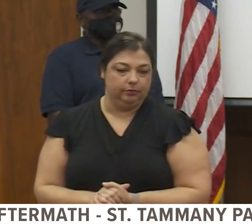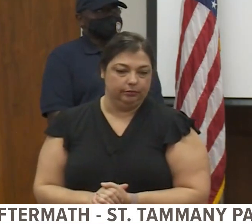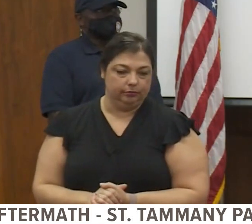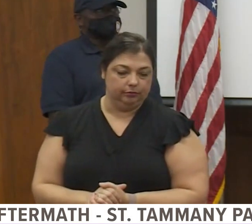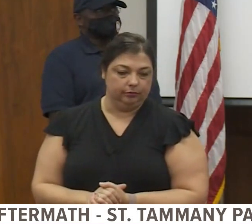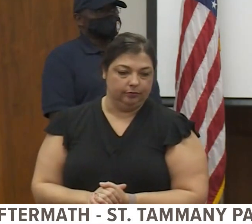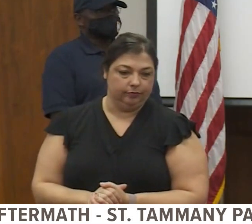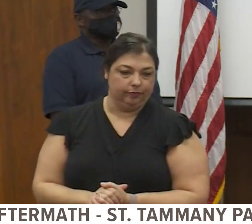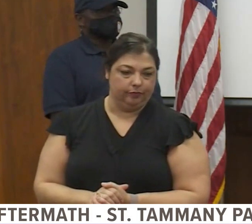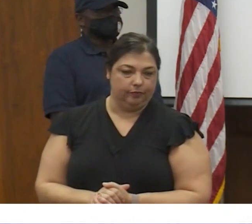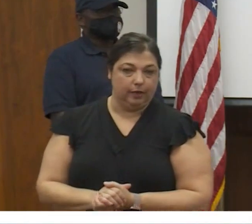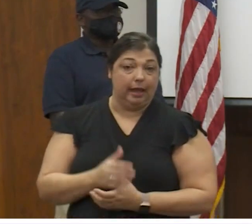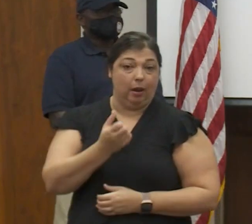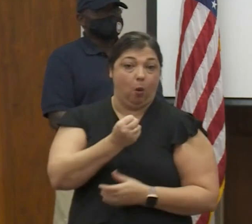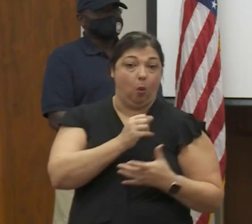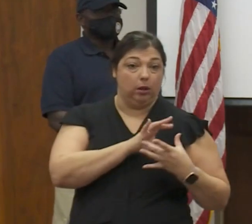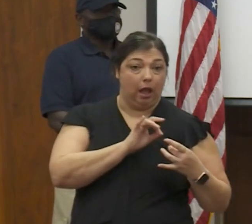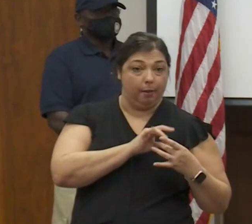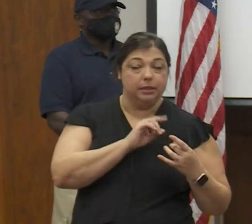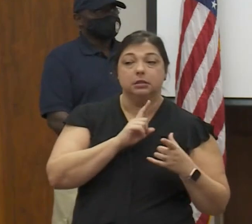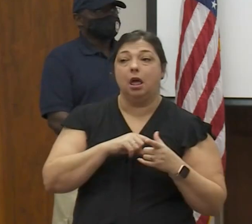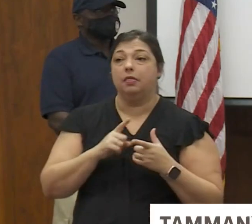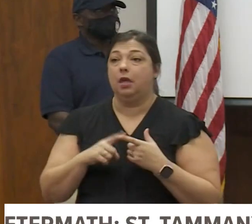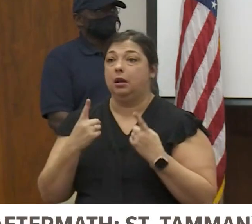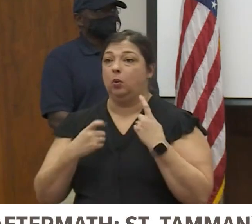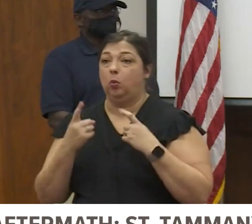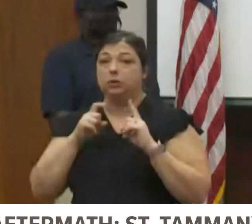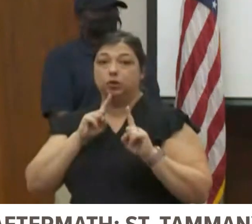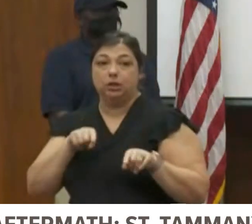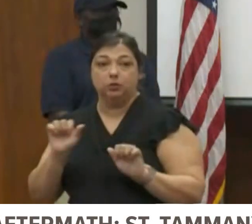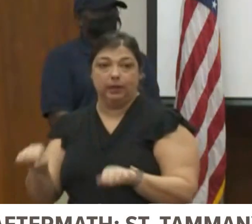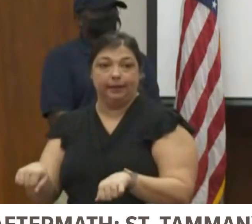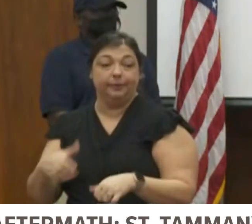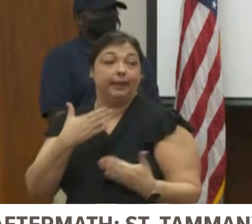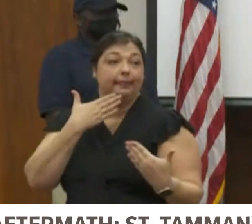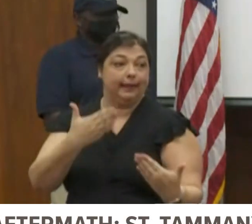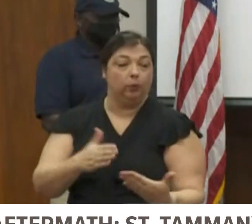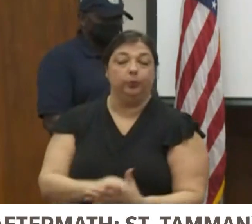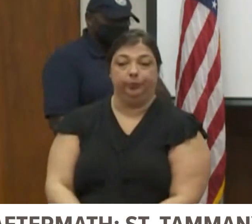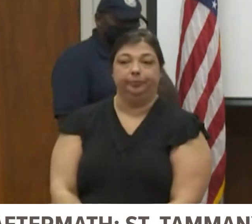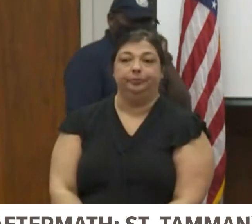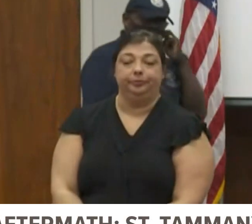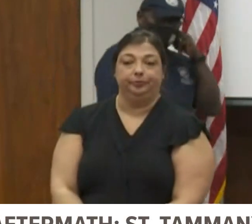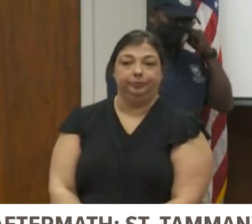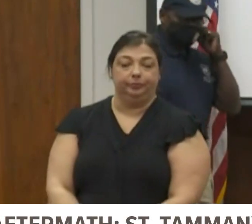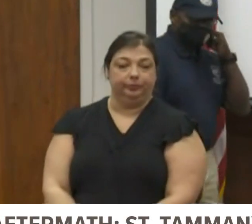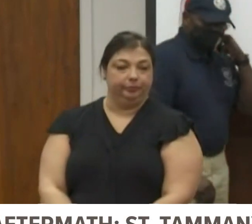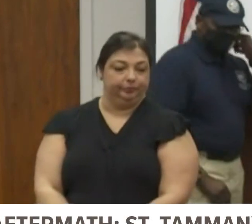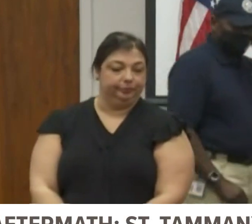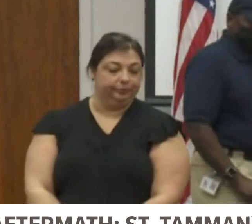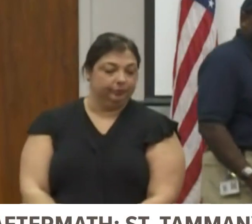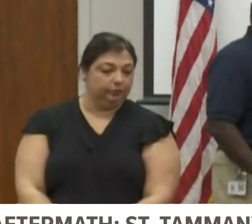And I'll reserve comments, and then we'll have a question and answer. Thank you. Clarence?